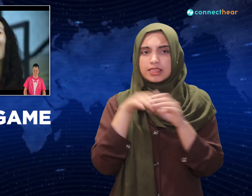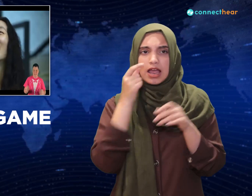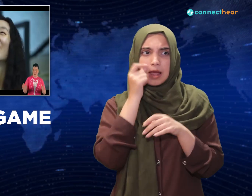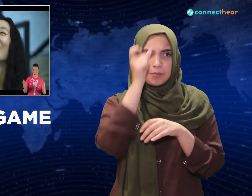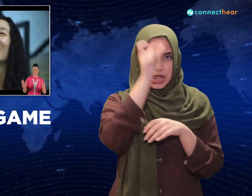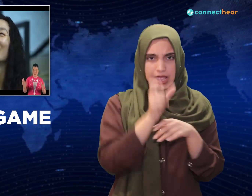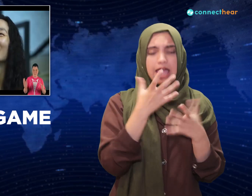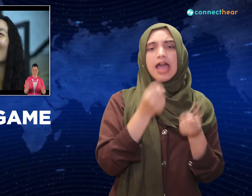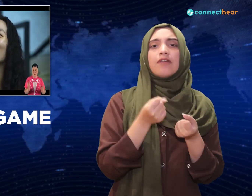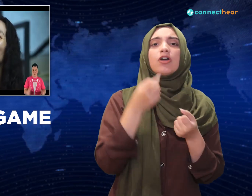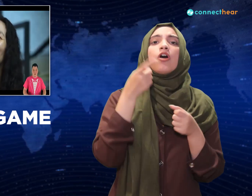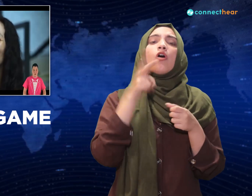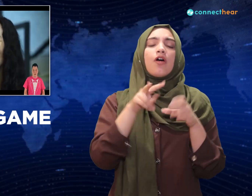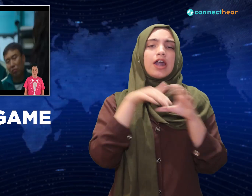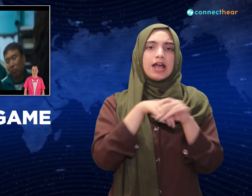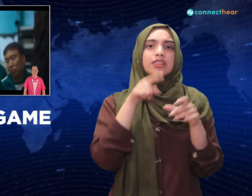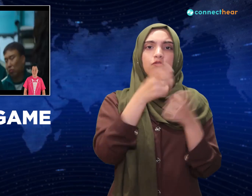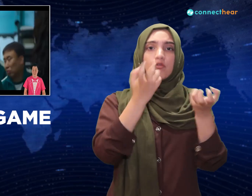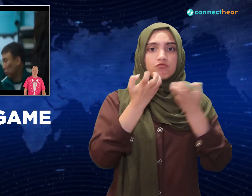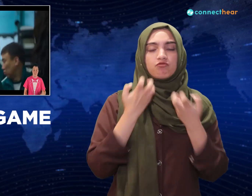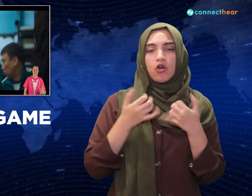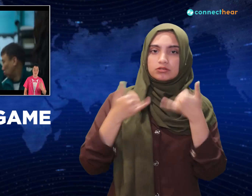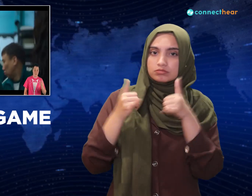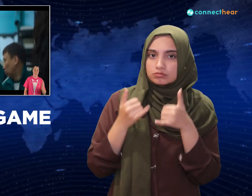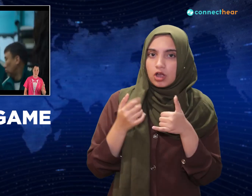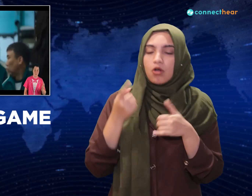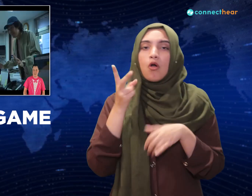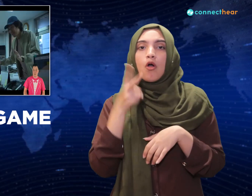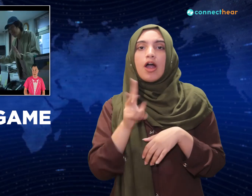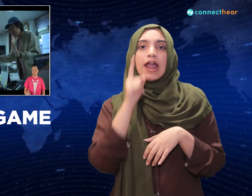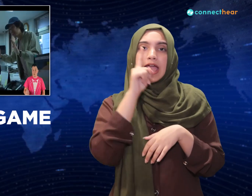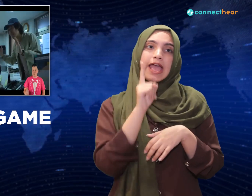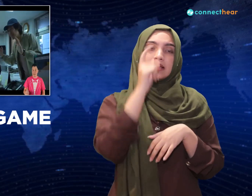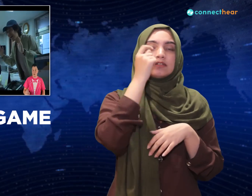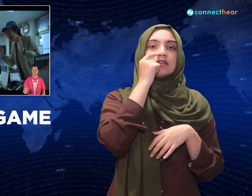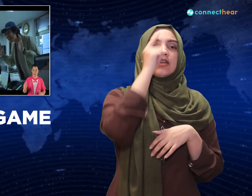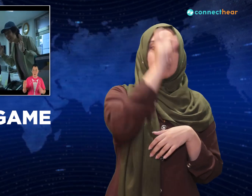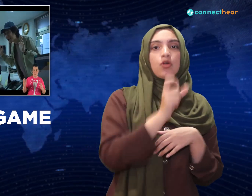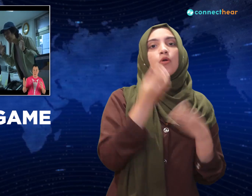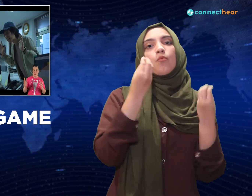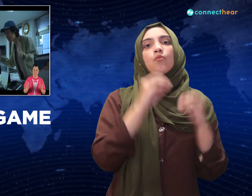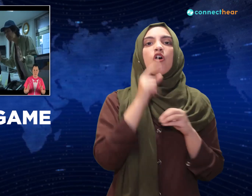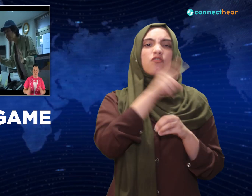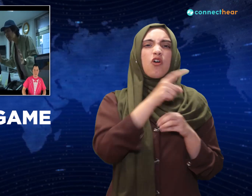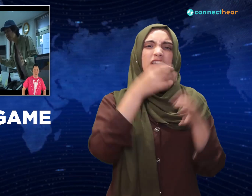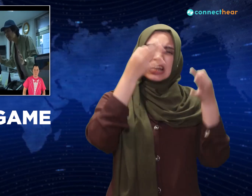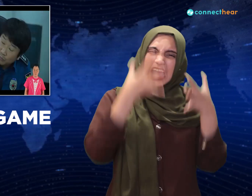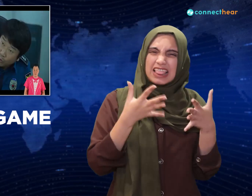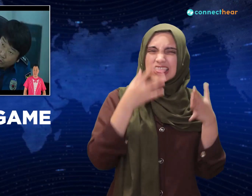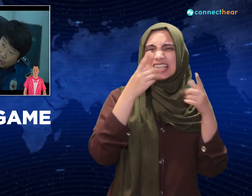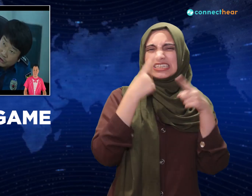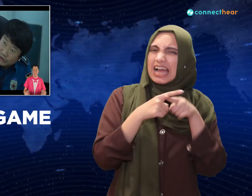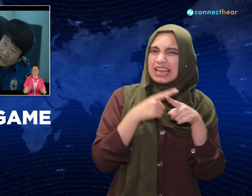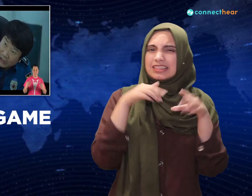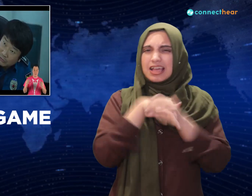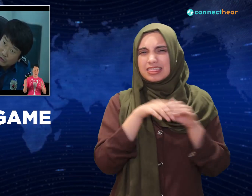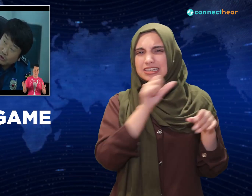hilariously annoying, but she kinda grows on ya. Now while he was out, Kyeon of course went to the cops, but they just think he's crazy.